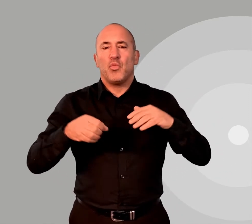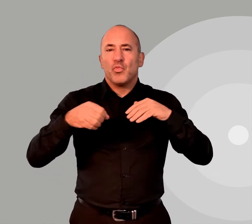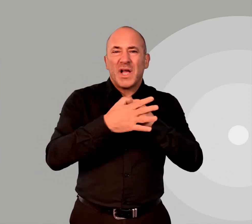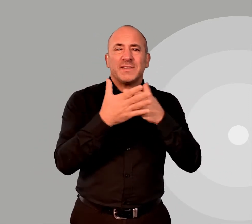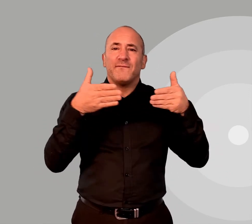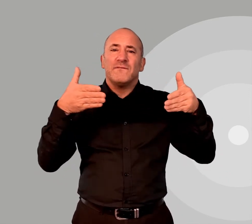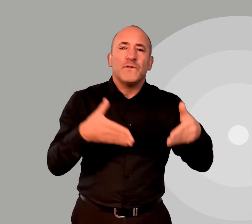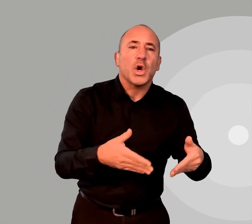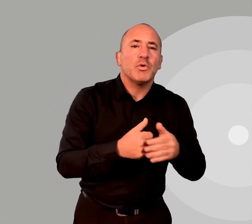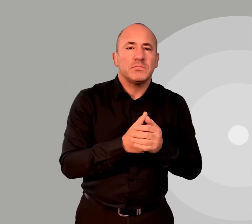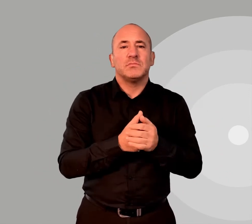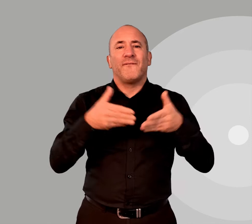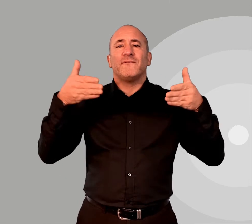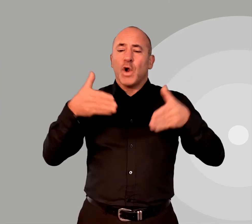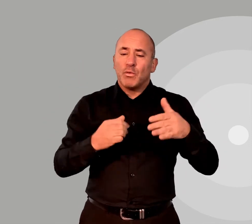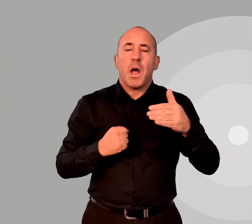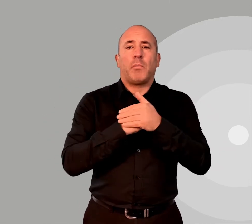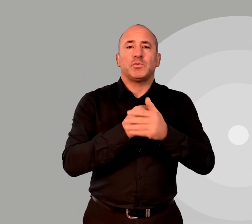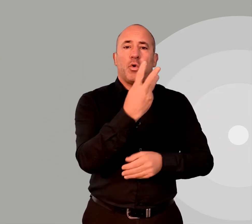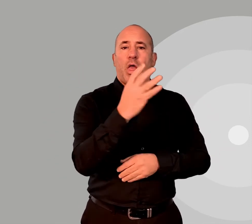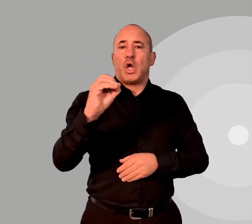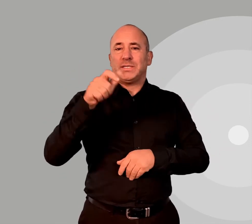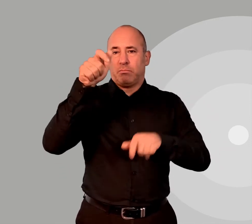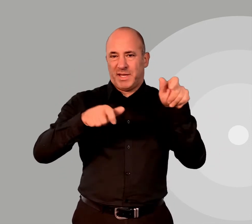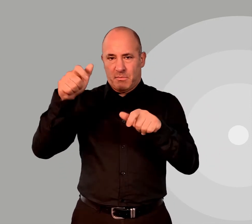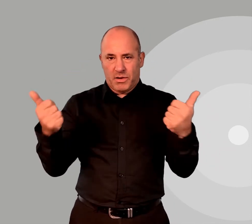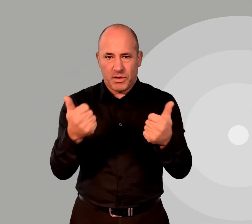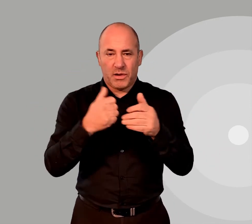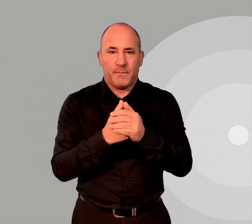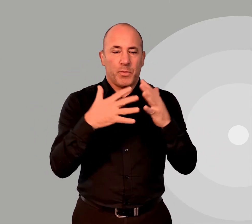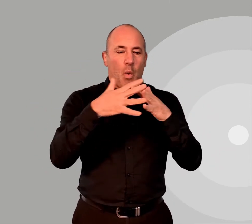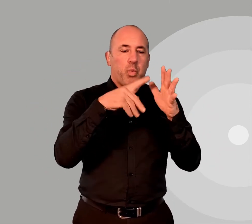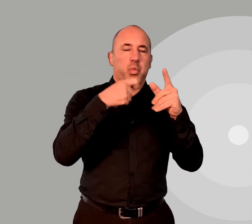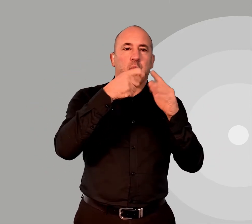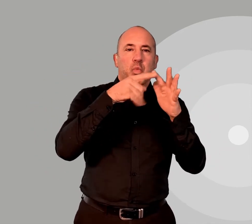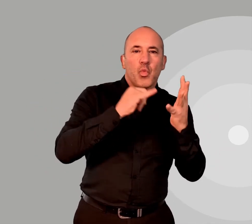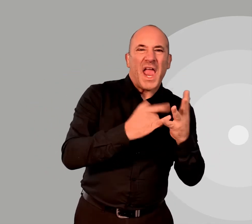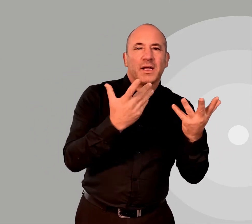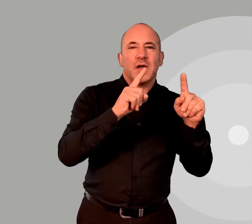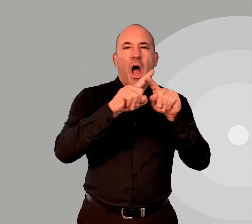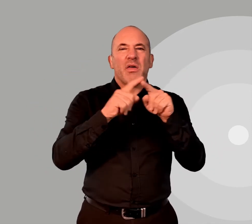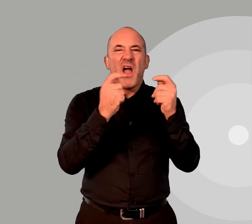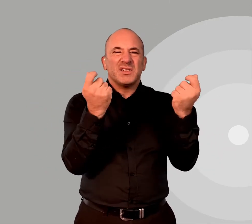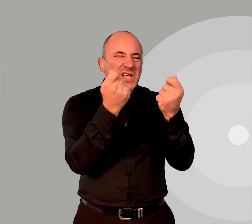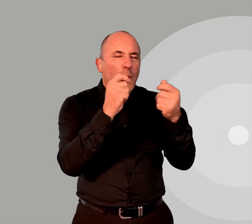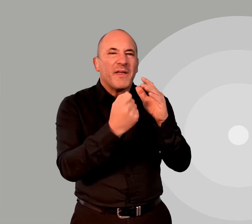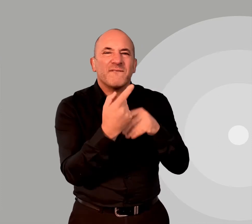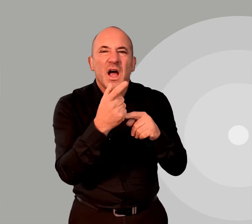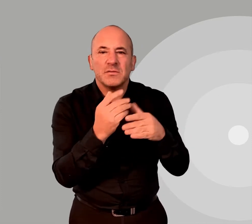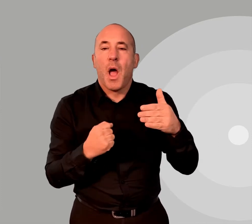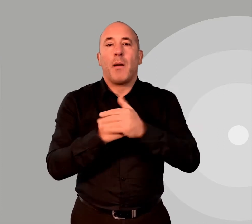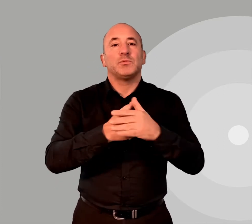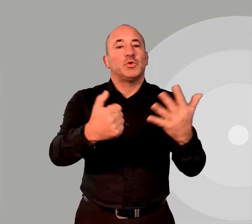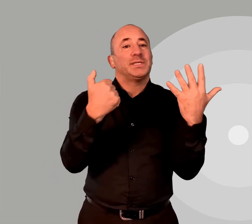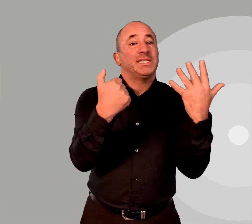Weddings and funerals. Funerals of up to 30 people permitted. Funerals Wakes and other linked ceremonial events